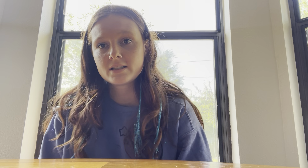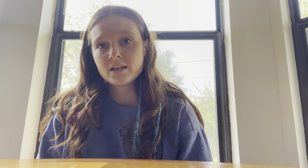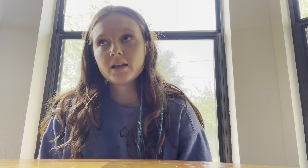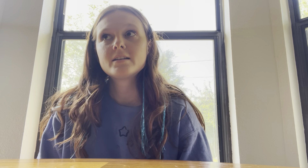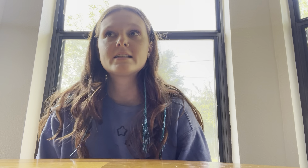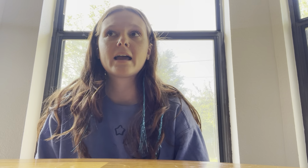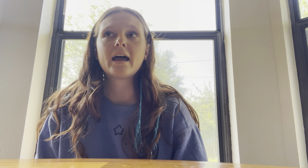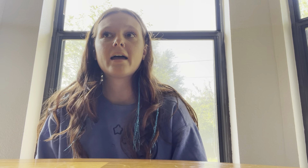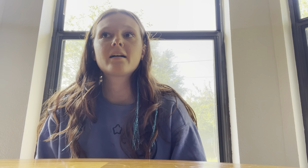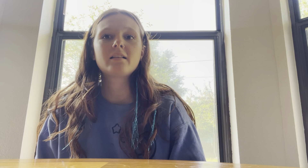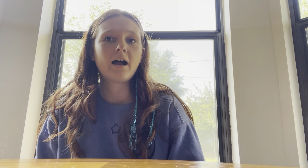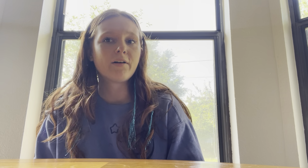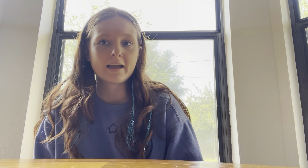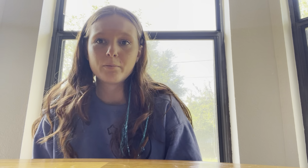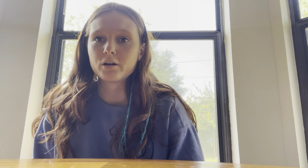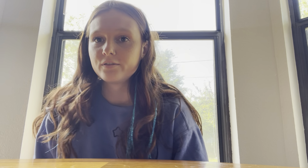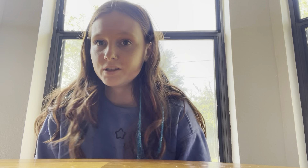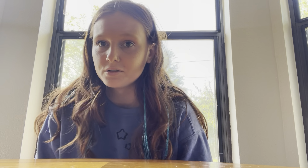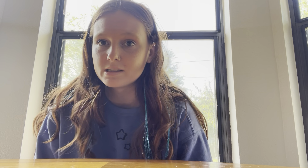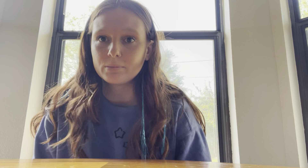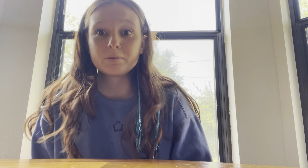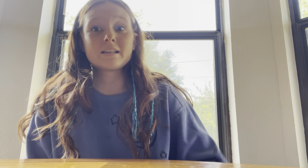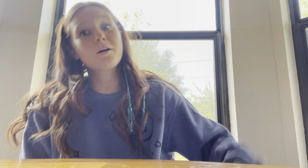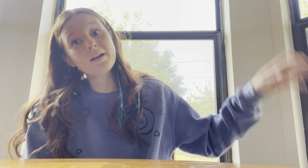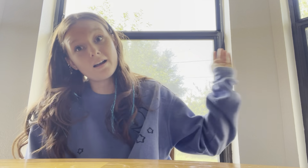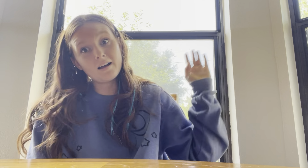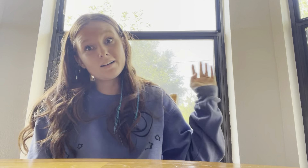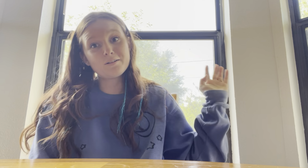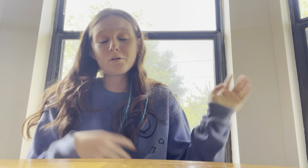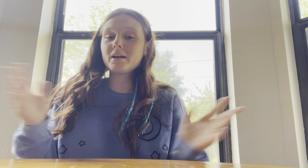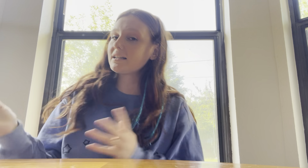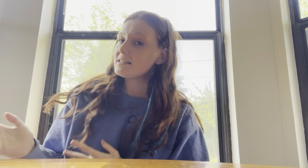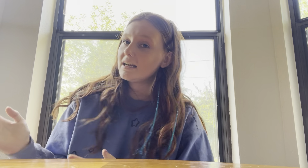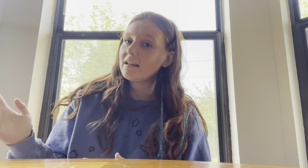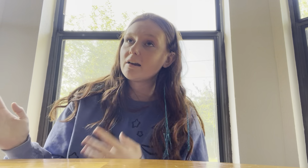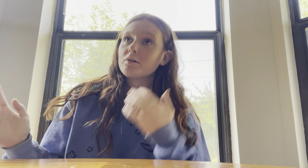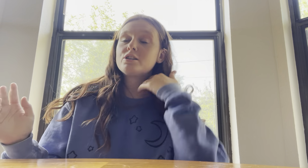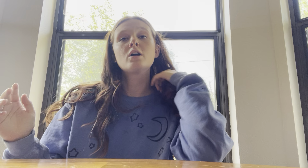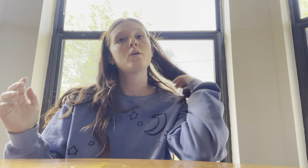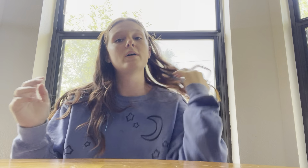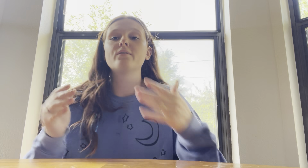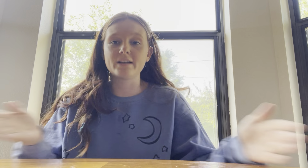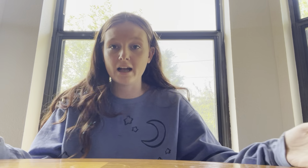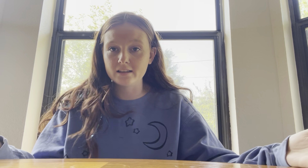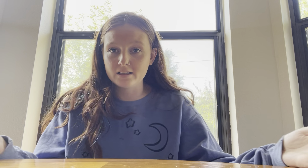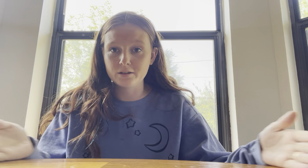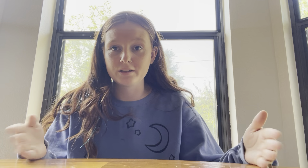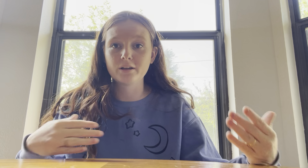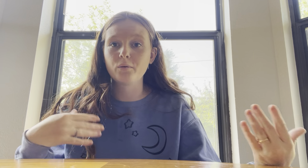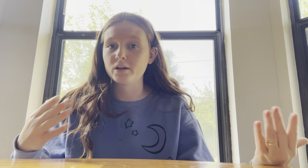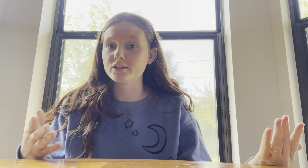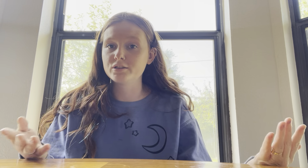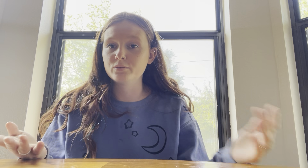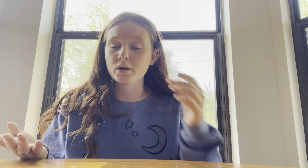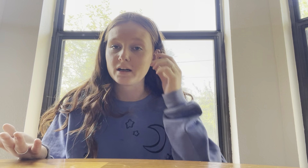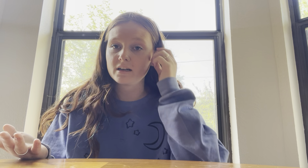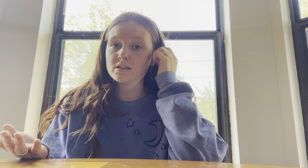to get clout and get more views. And people saying, oh my God, you know, American Sign Language, but in reality, you only know one or two words